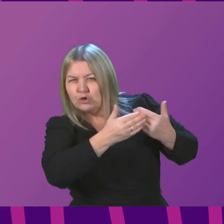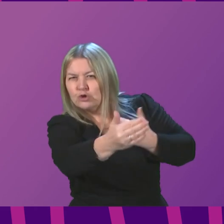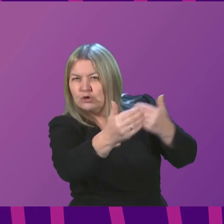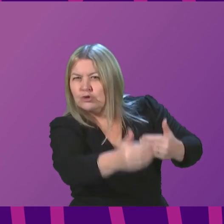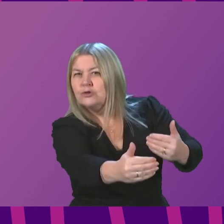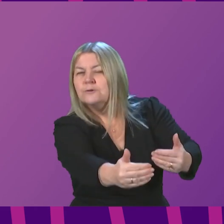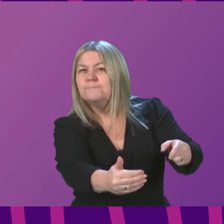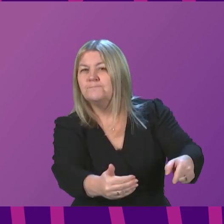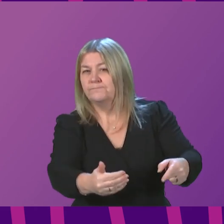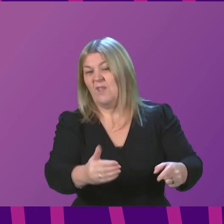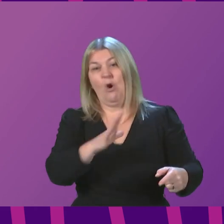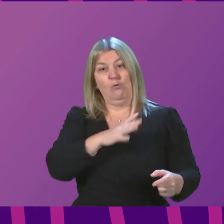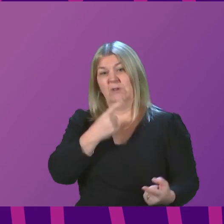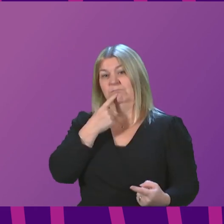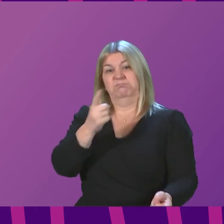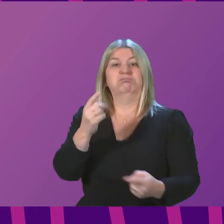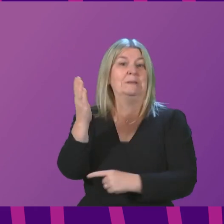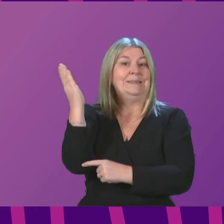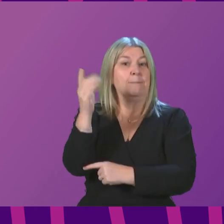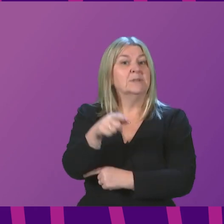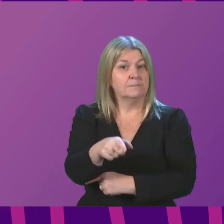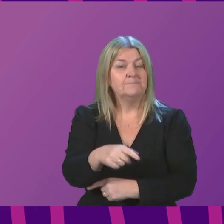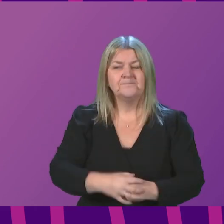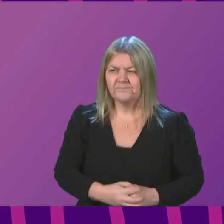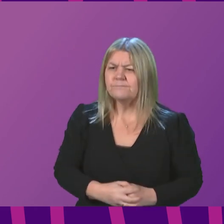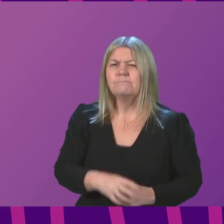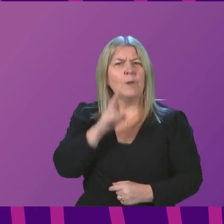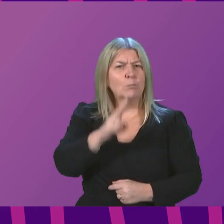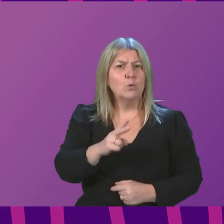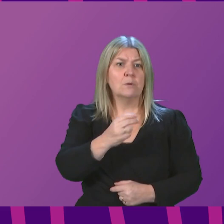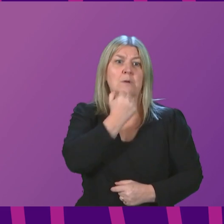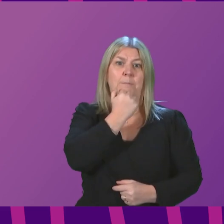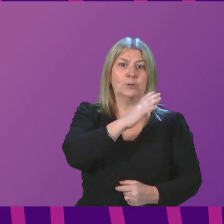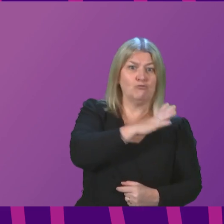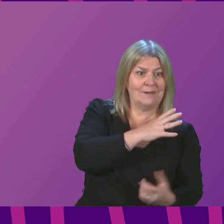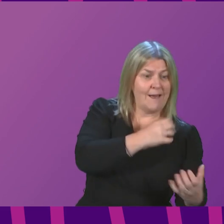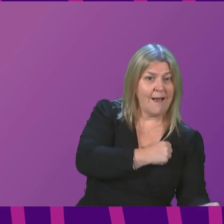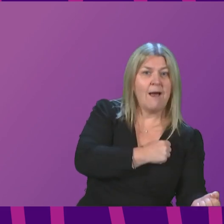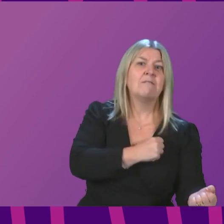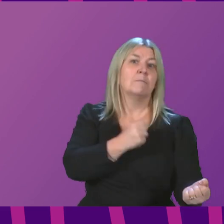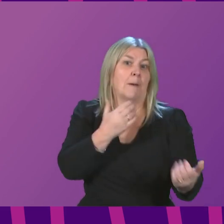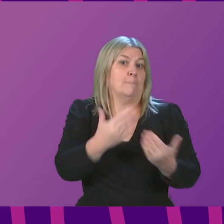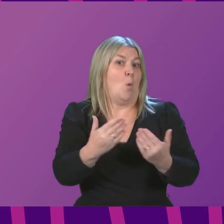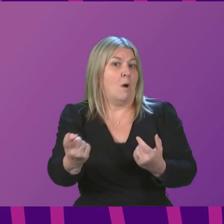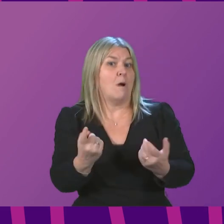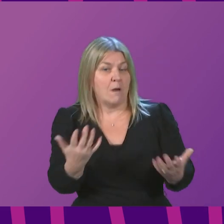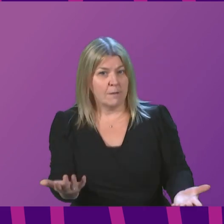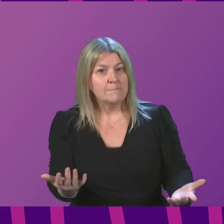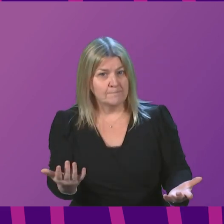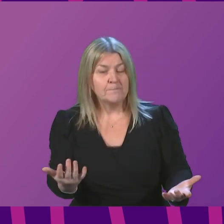looking much more at the impact, not just at the overall case numbers, but at the impact of those cases, particularly on